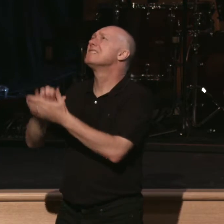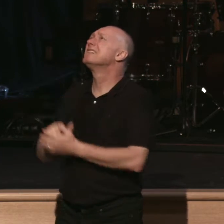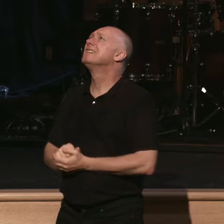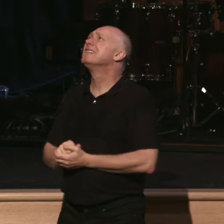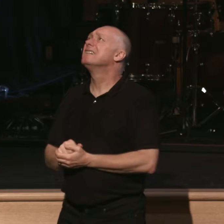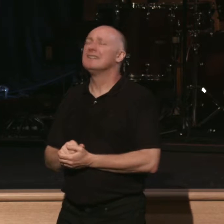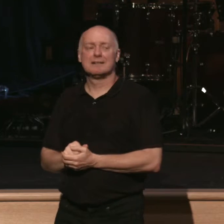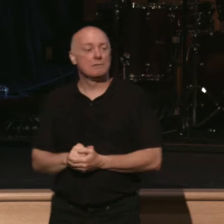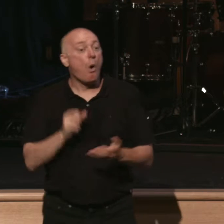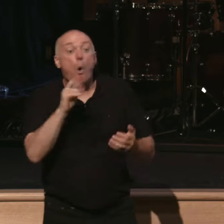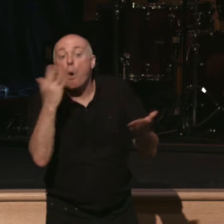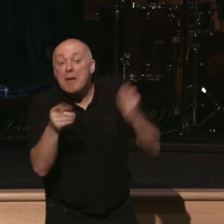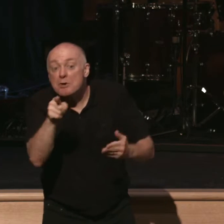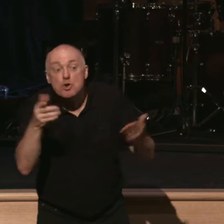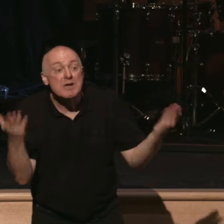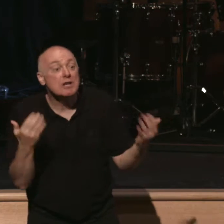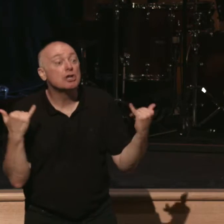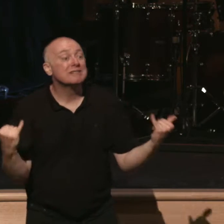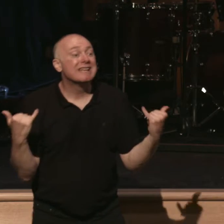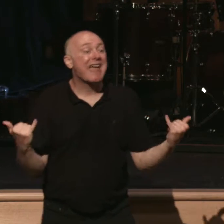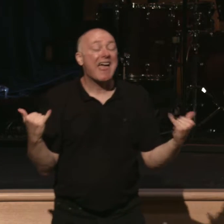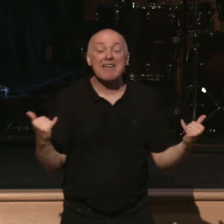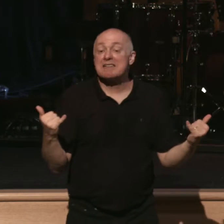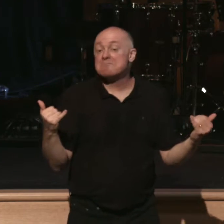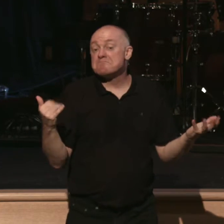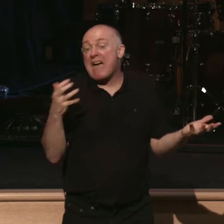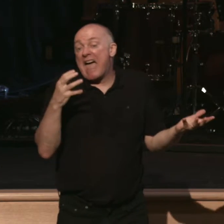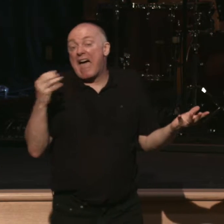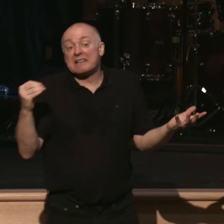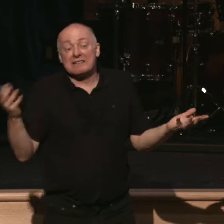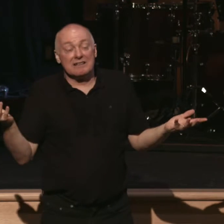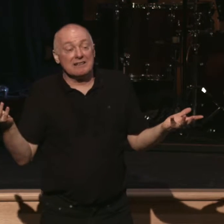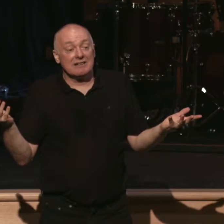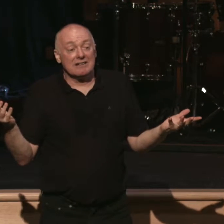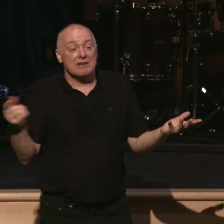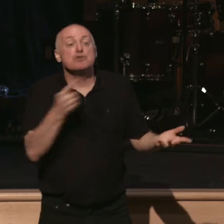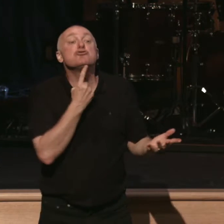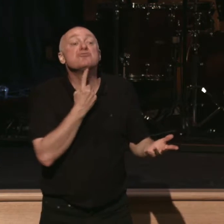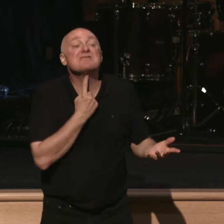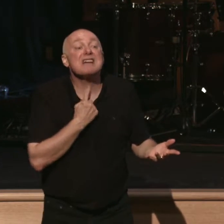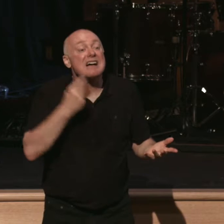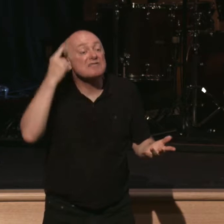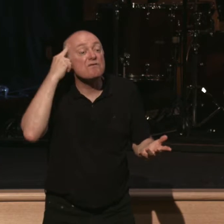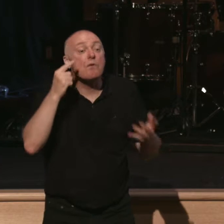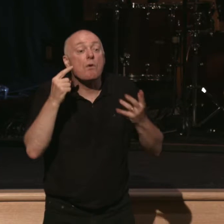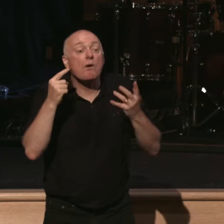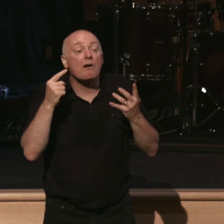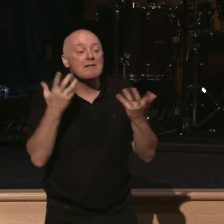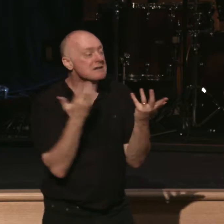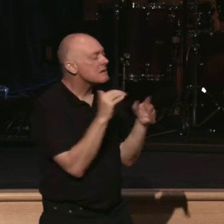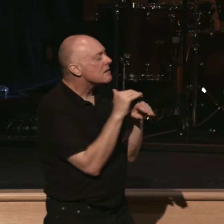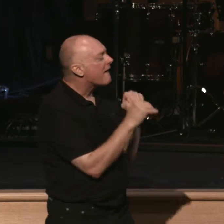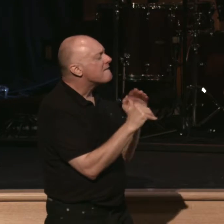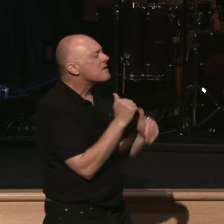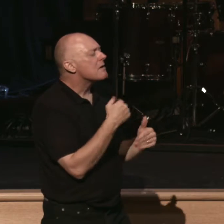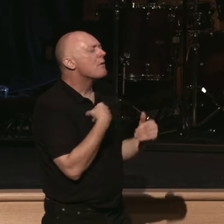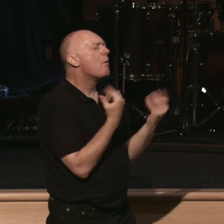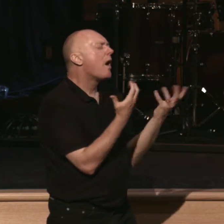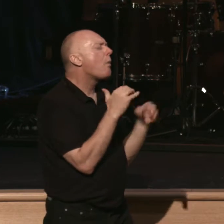Or maybe you're here today. And you're lusting after the idol of comfort. The comforts of the world.